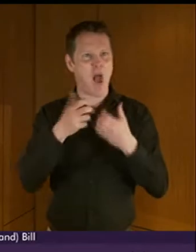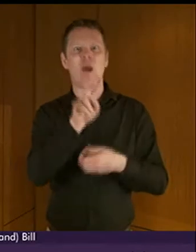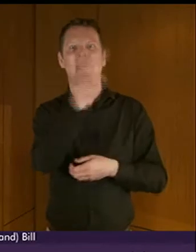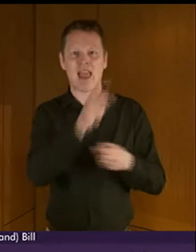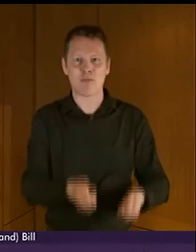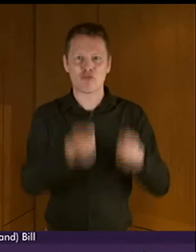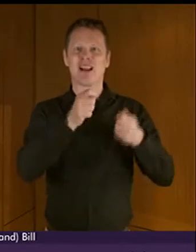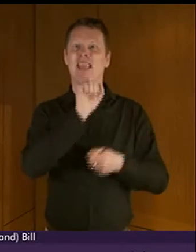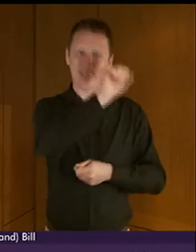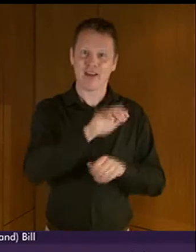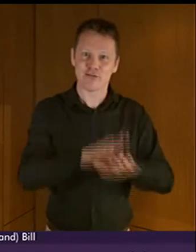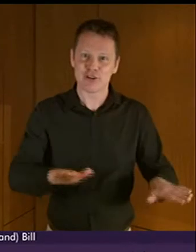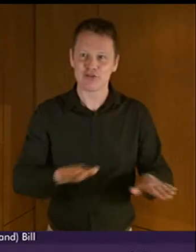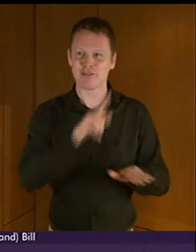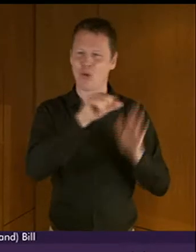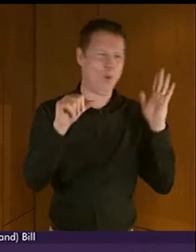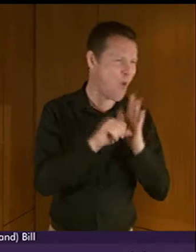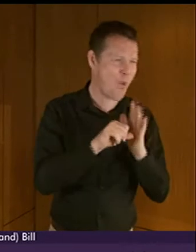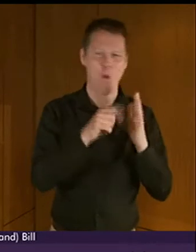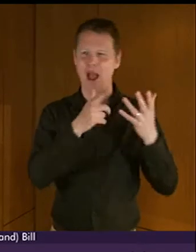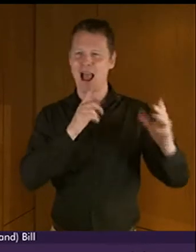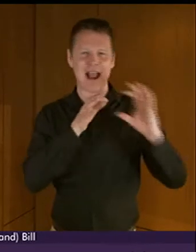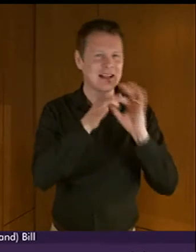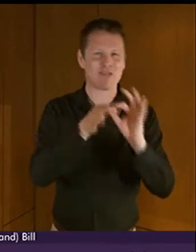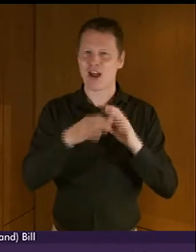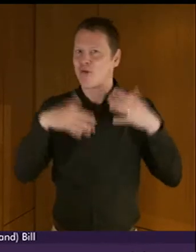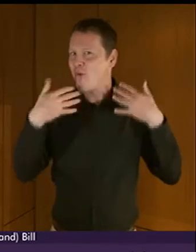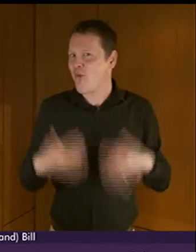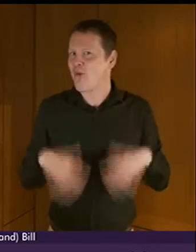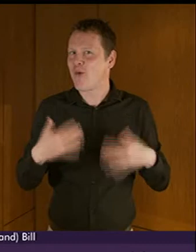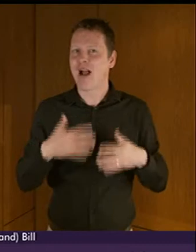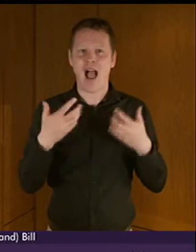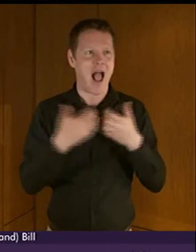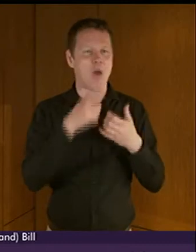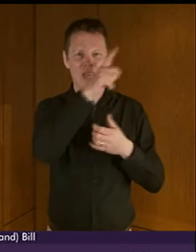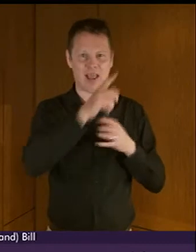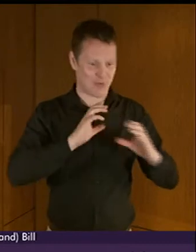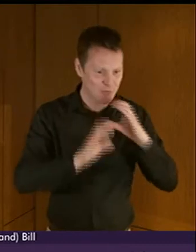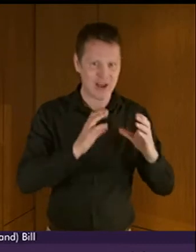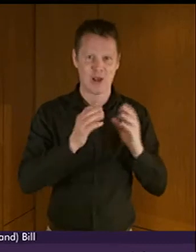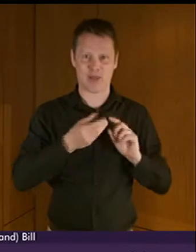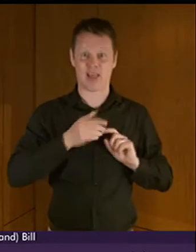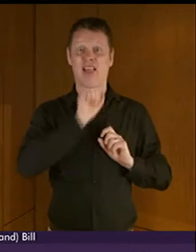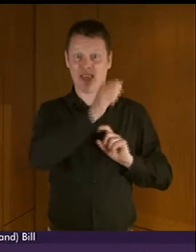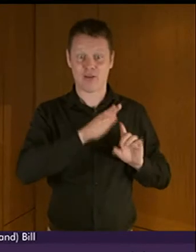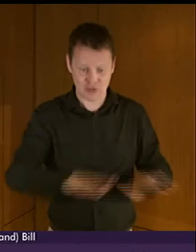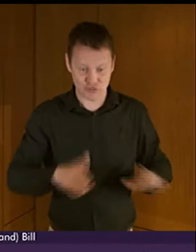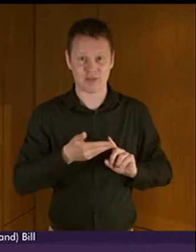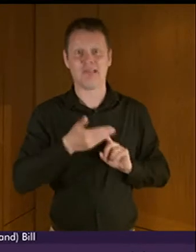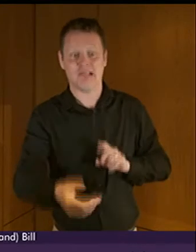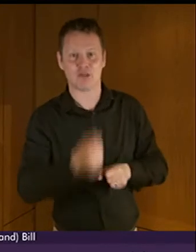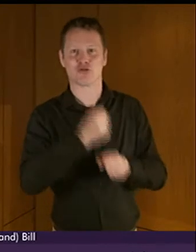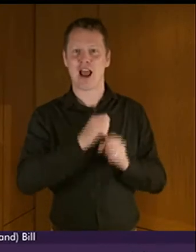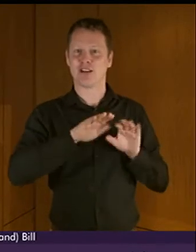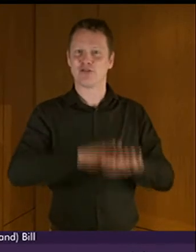the difficulty they faced how they interacted with their children with their grandchildren how they